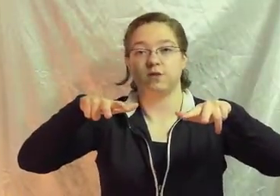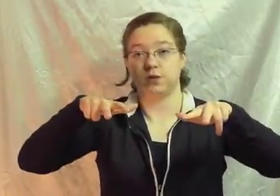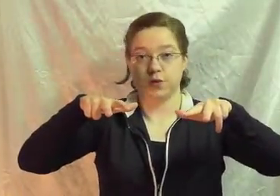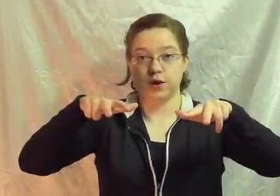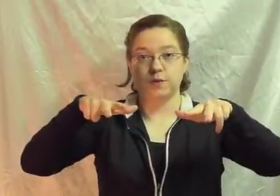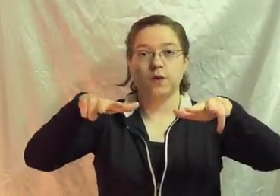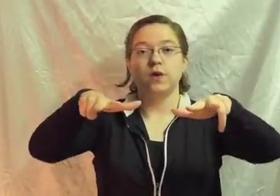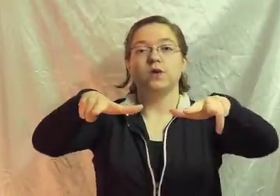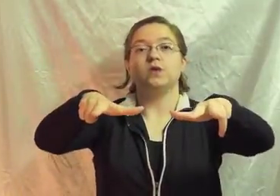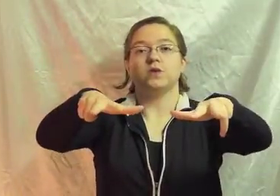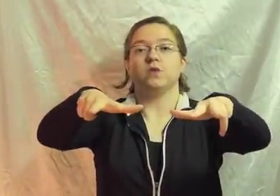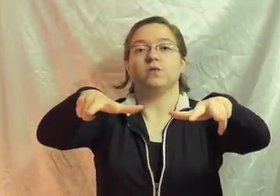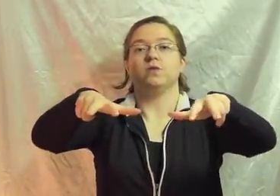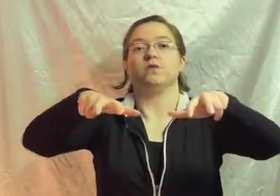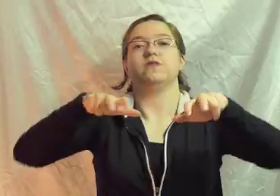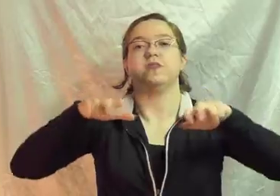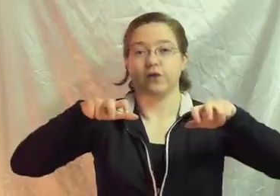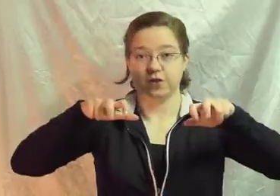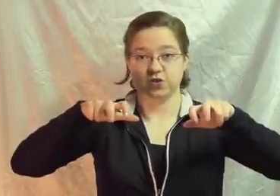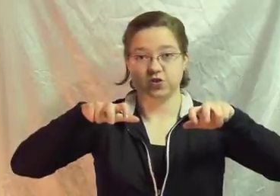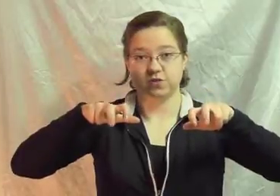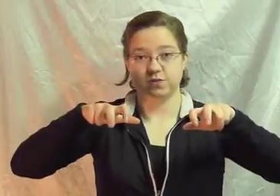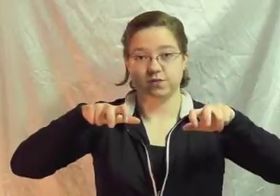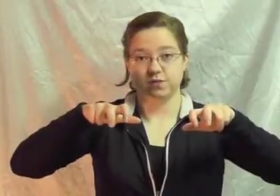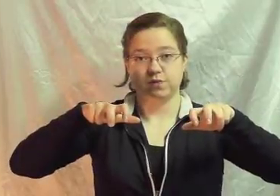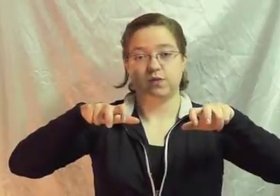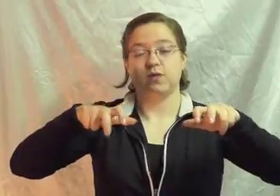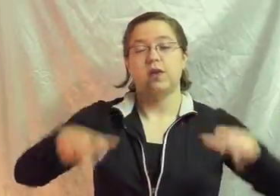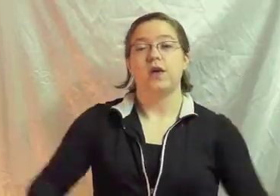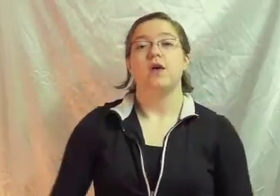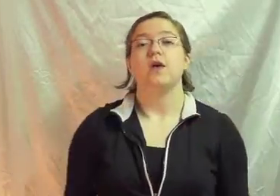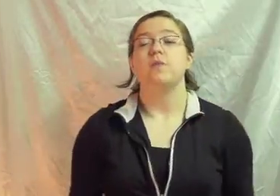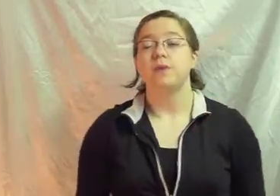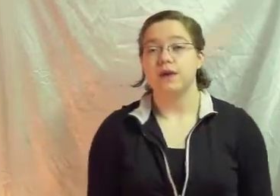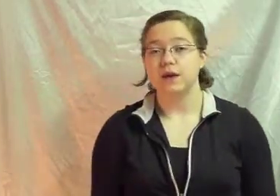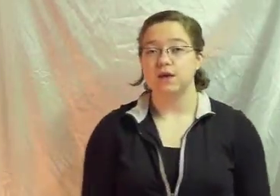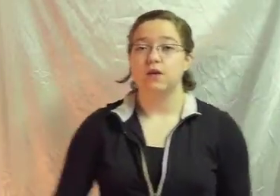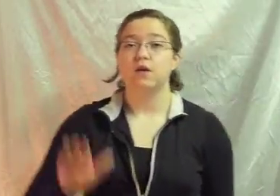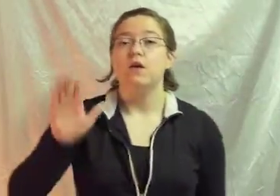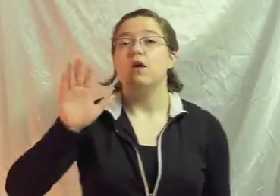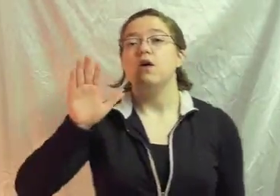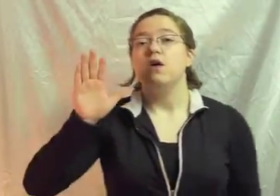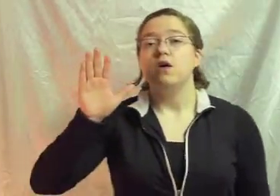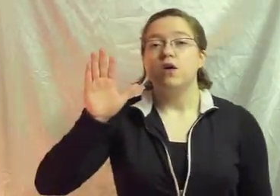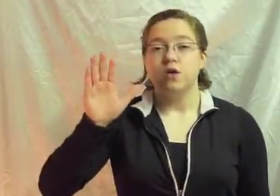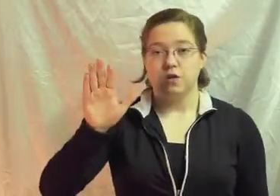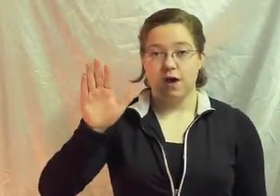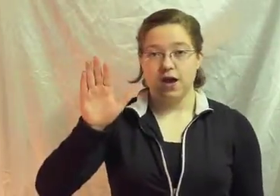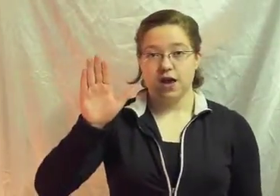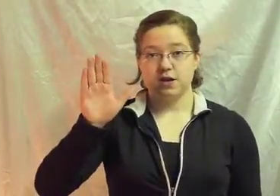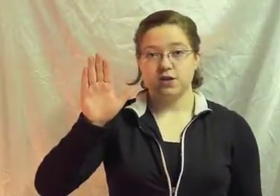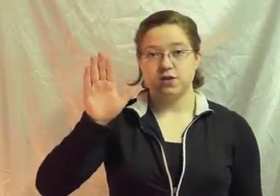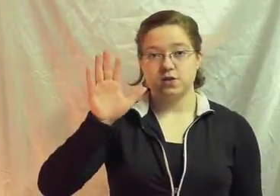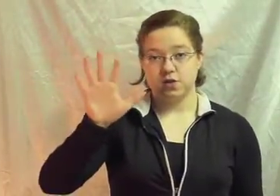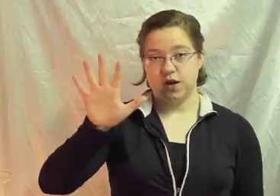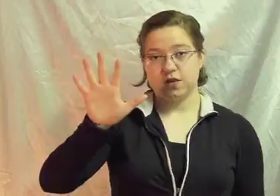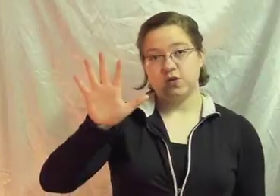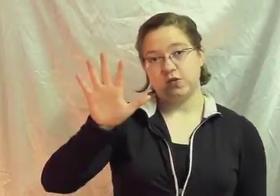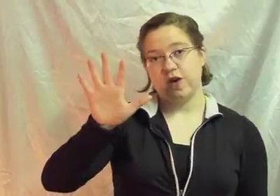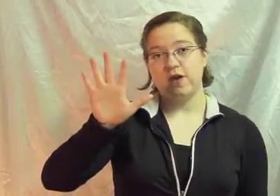what I'm doing So Selfish Pig Your right hand It's your five